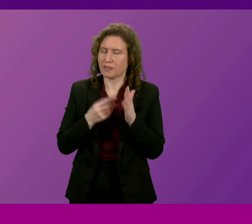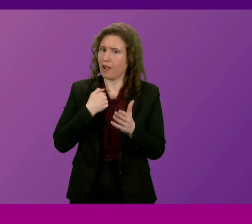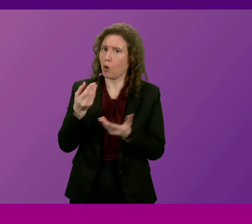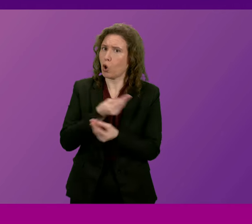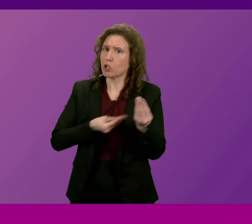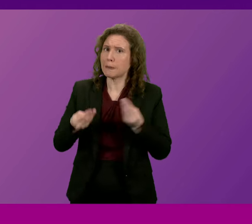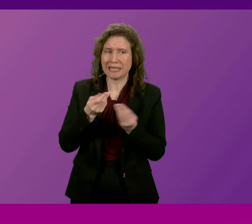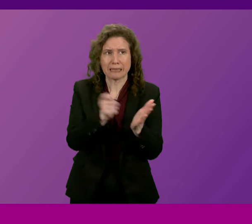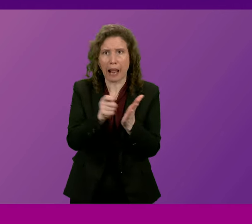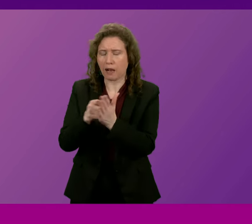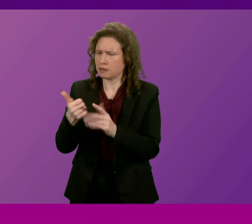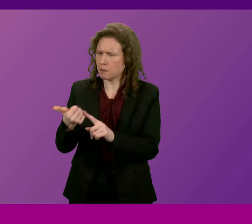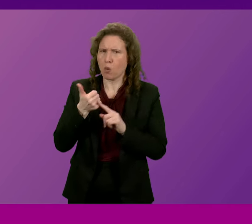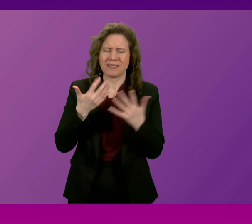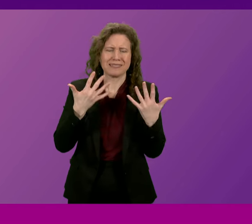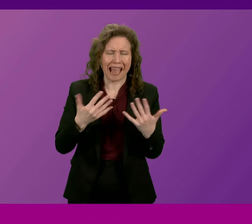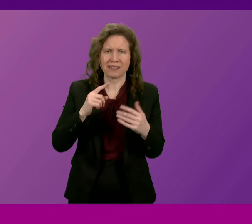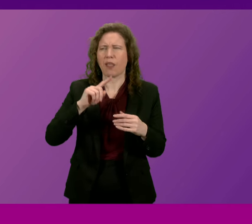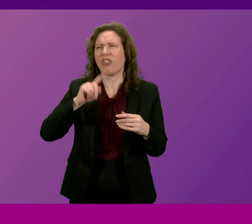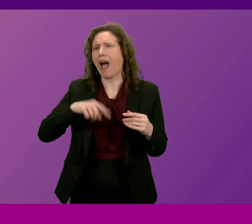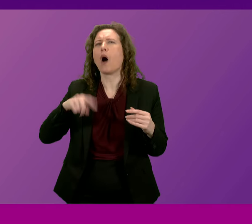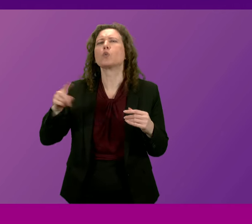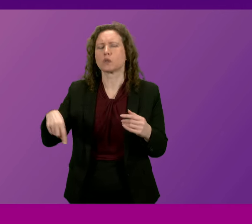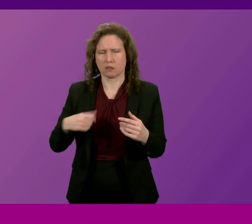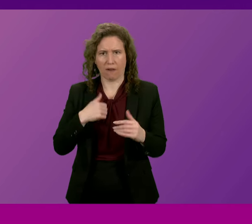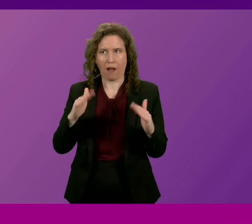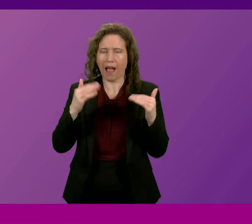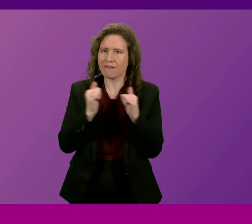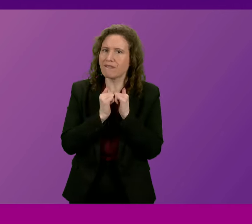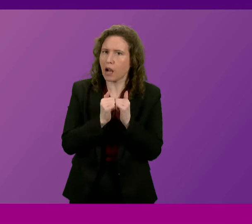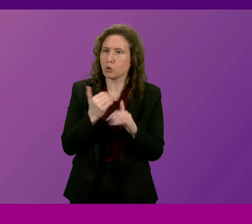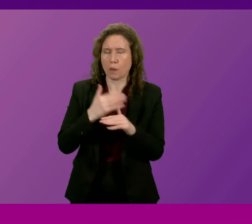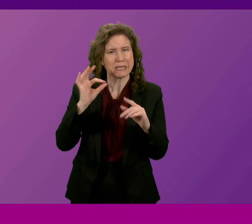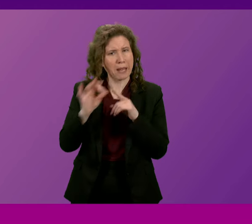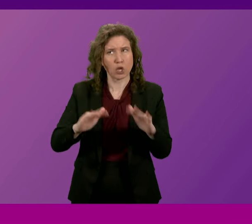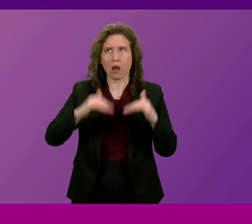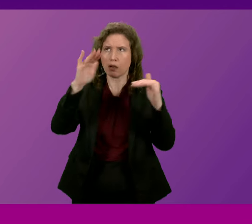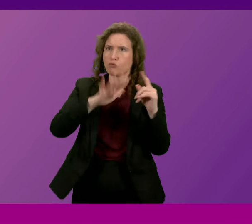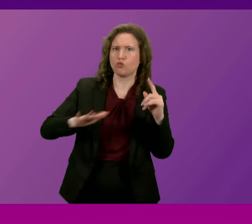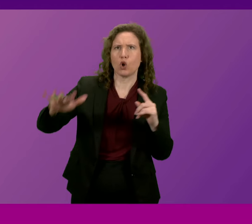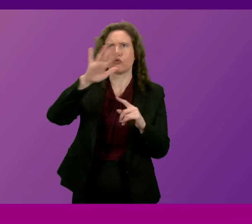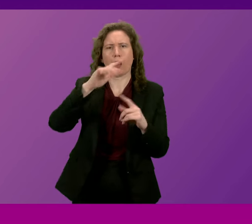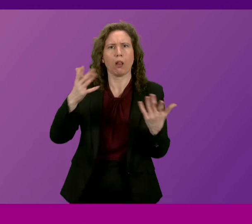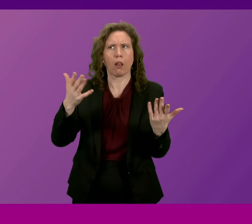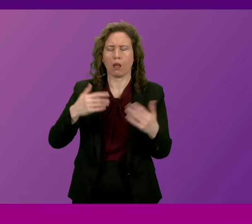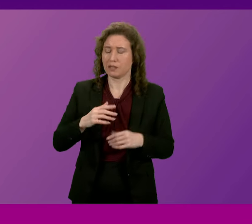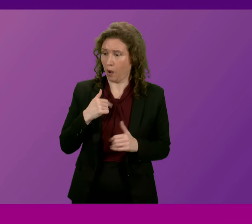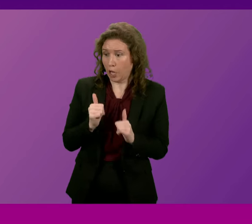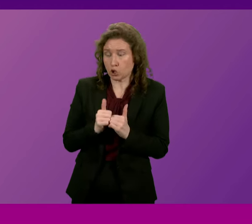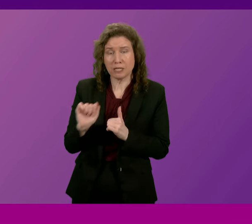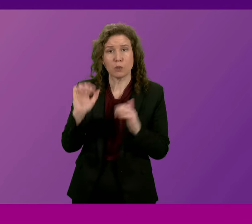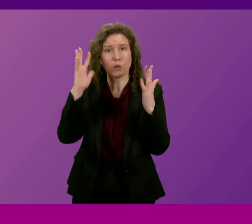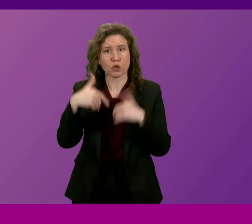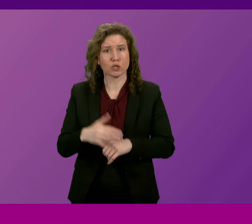and supports tens of thousands of high-value jobs, especially in our rural and island regions. So I agree with the concerns